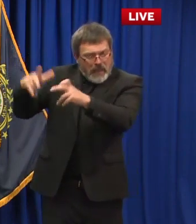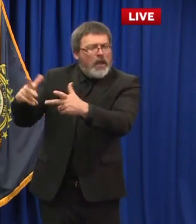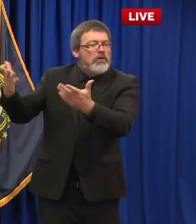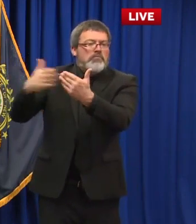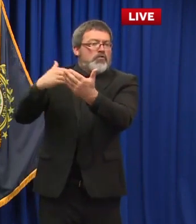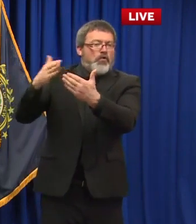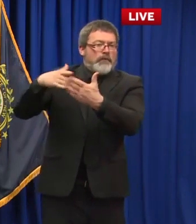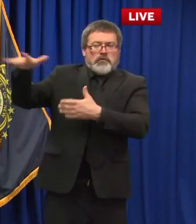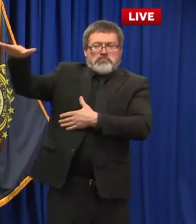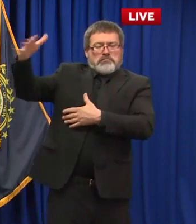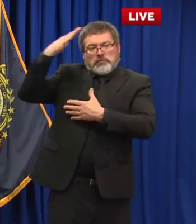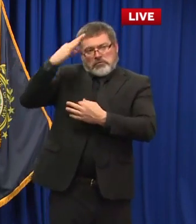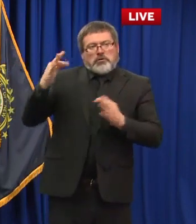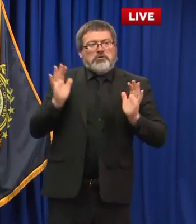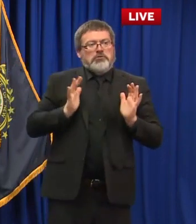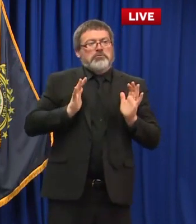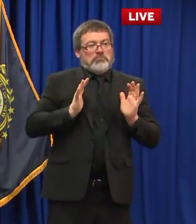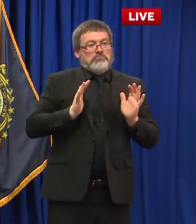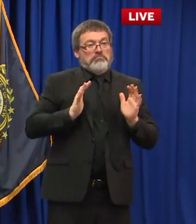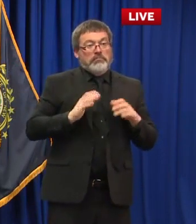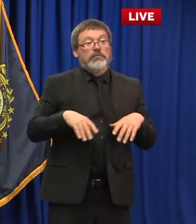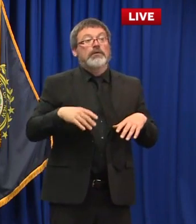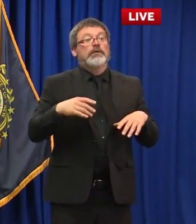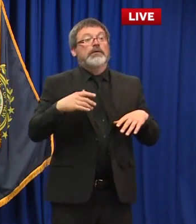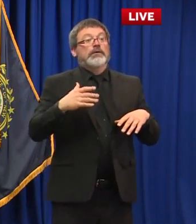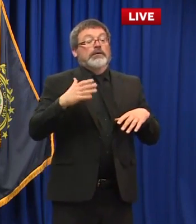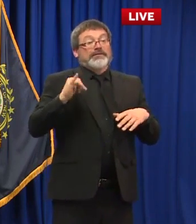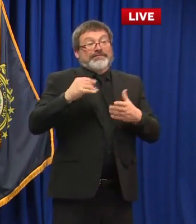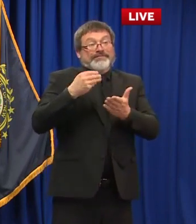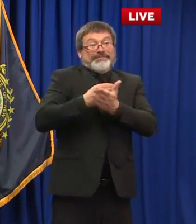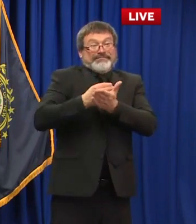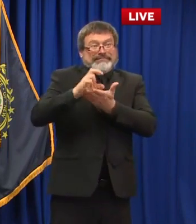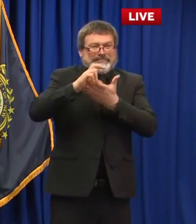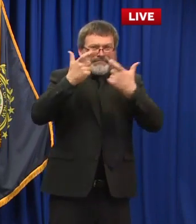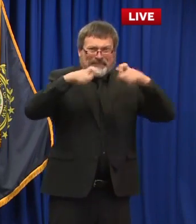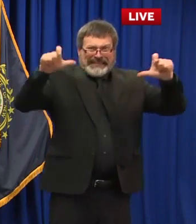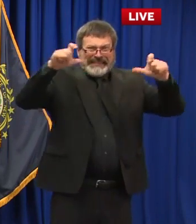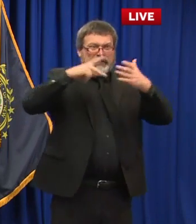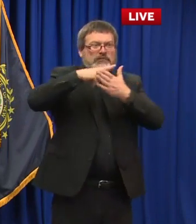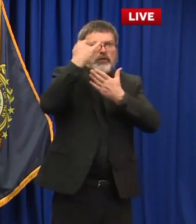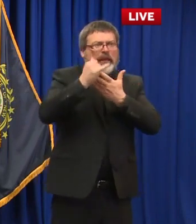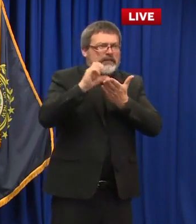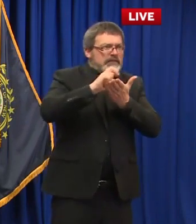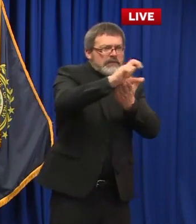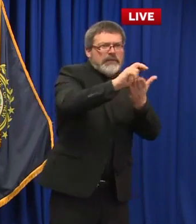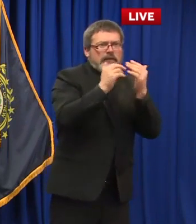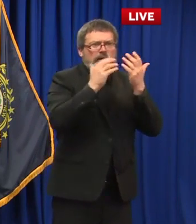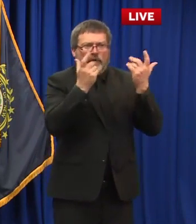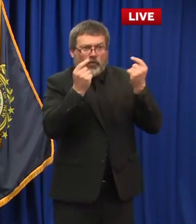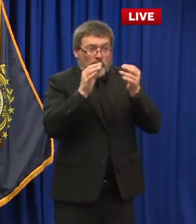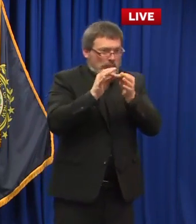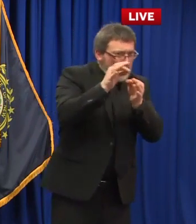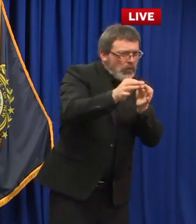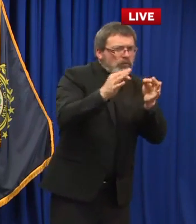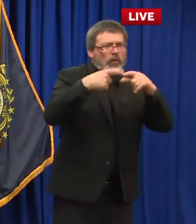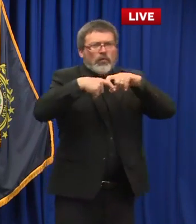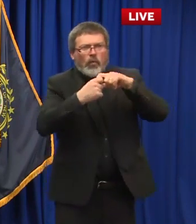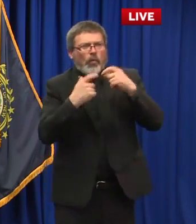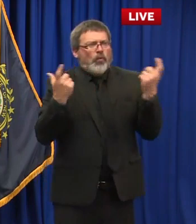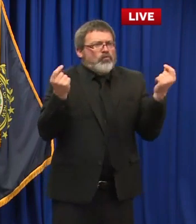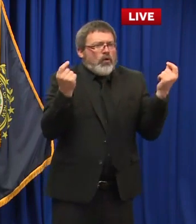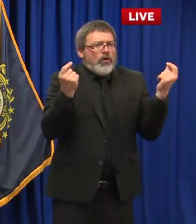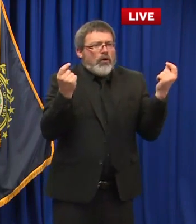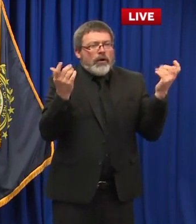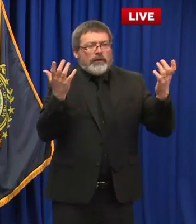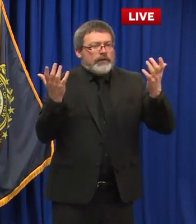have to be made we'll look at capital projects as well what capital projects can be delayed if we can again not say no to a capital project but maybe maybe move it to a year